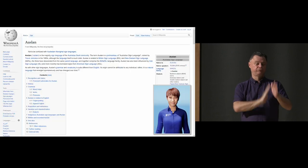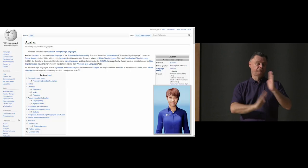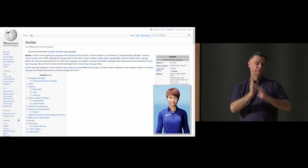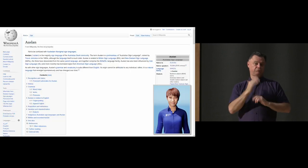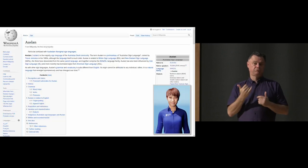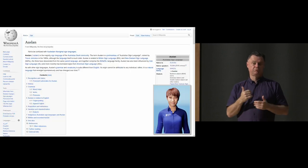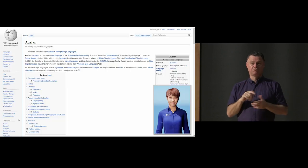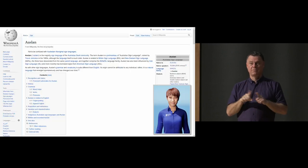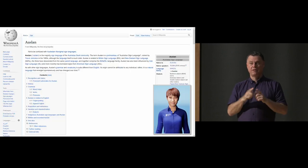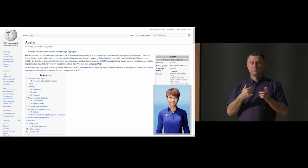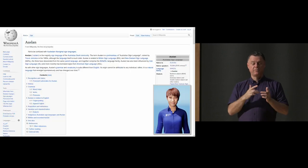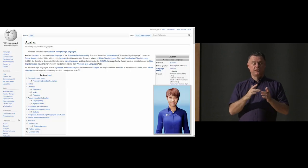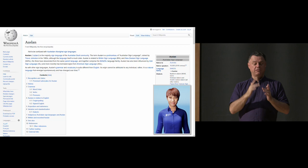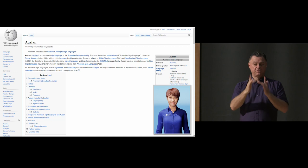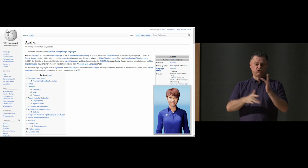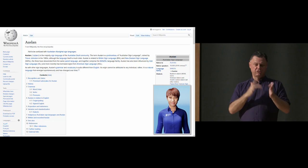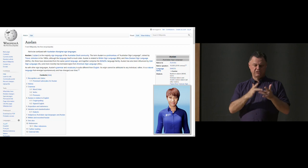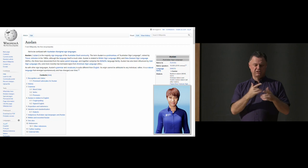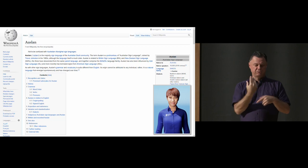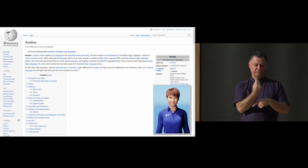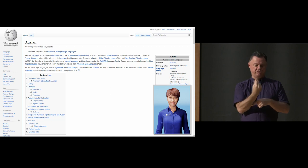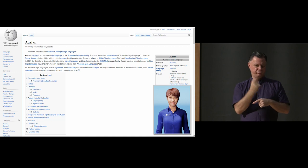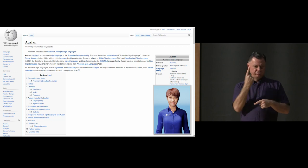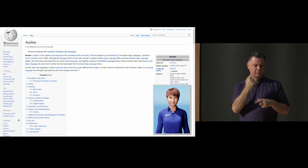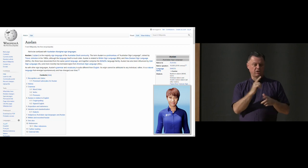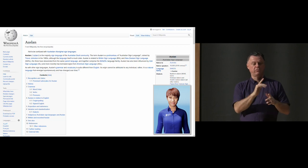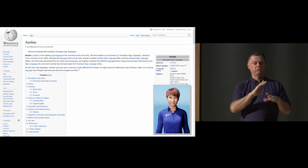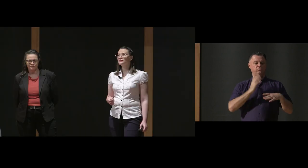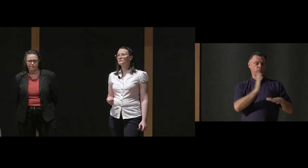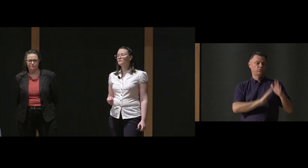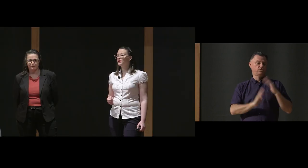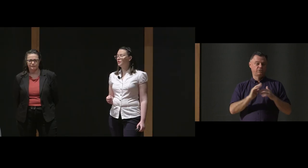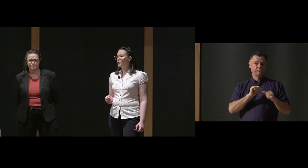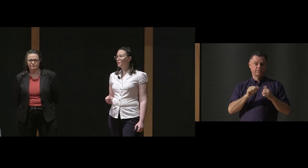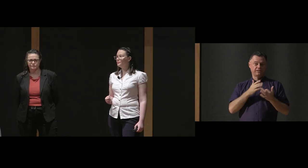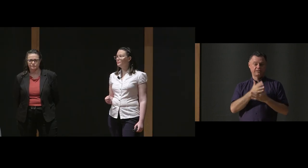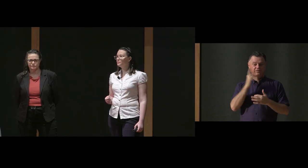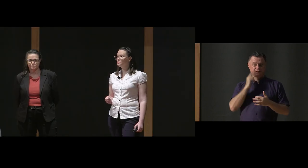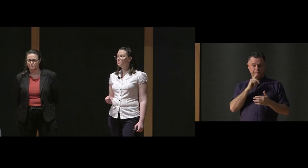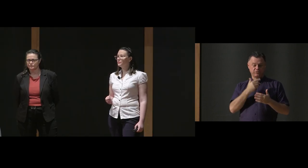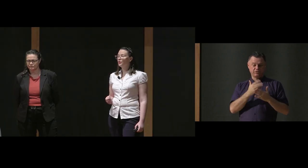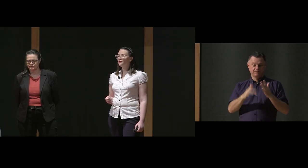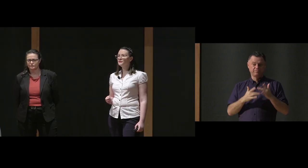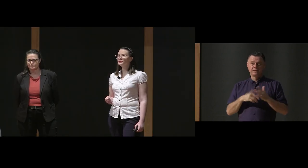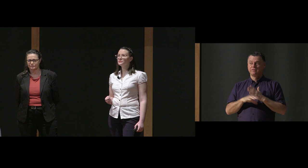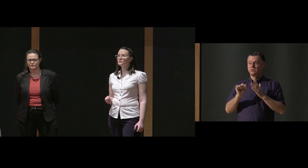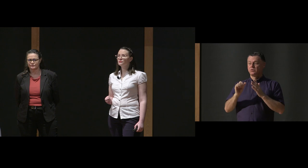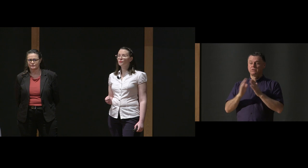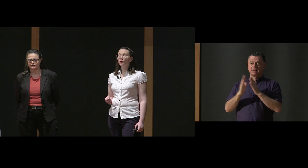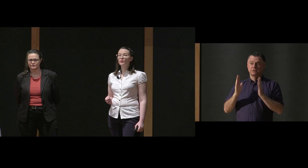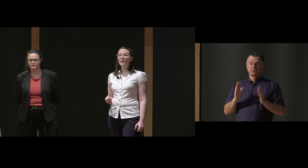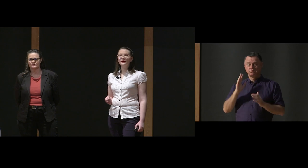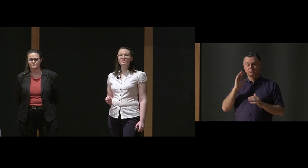say, parts of the internet more accessible to deaf people. And if you have a device in your home, your office,